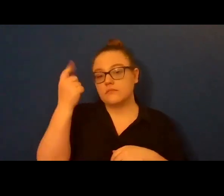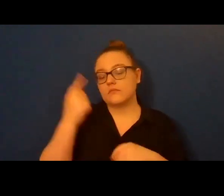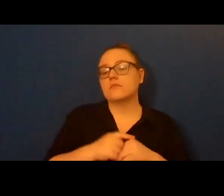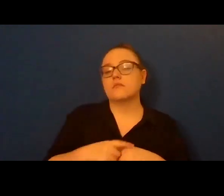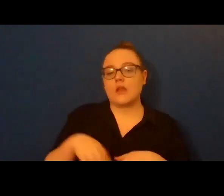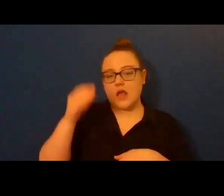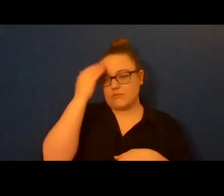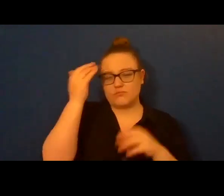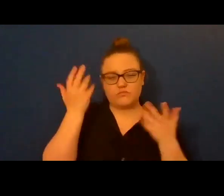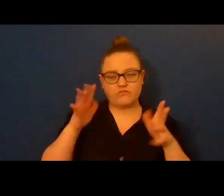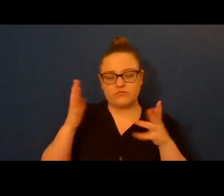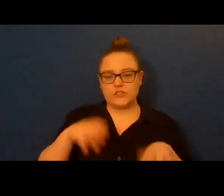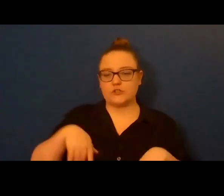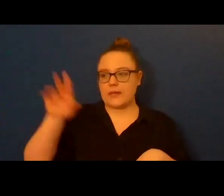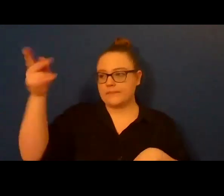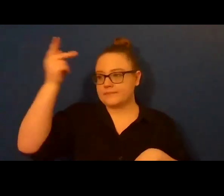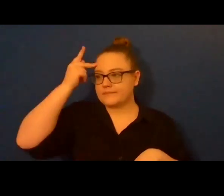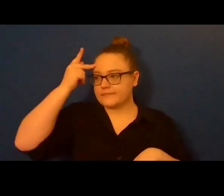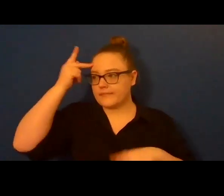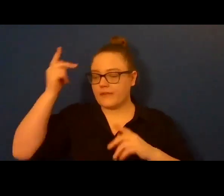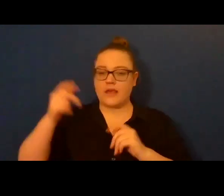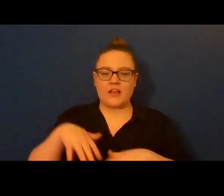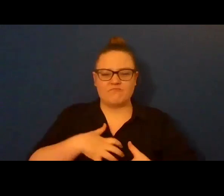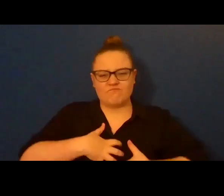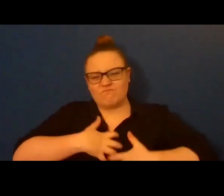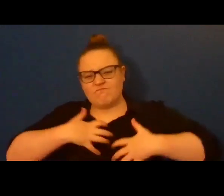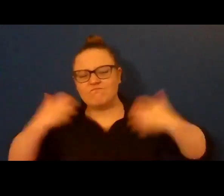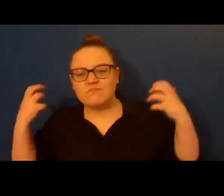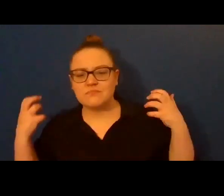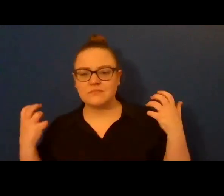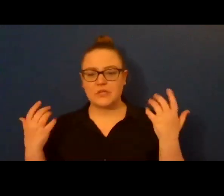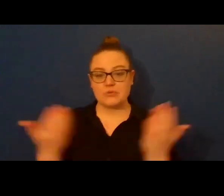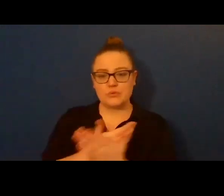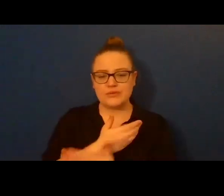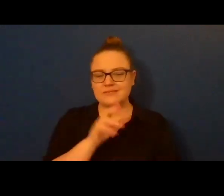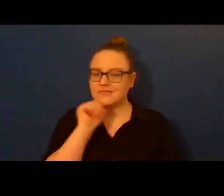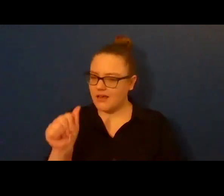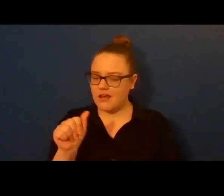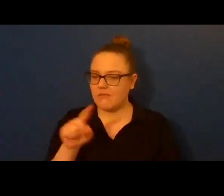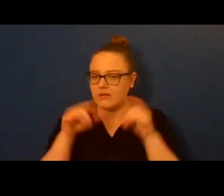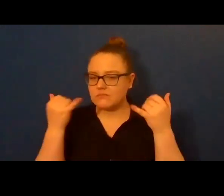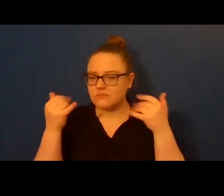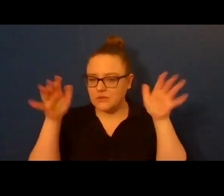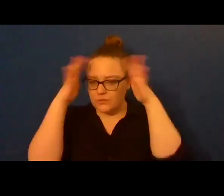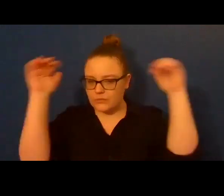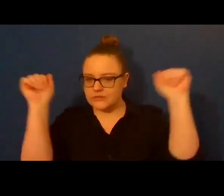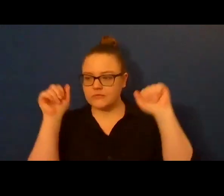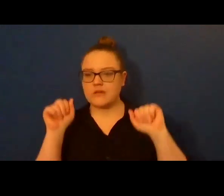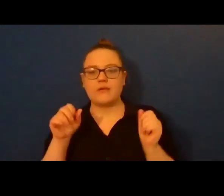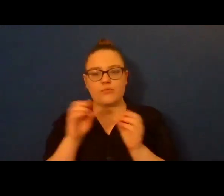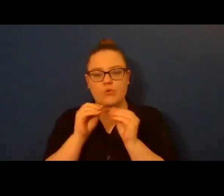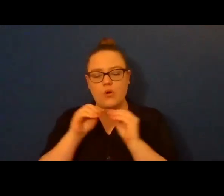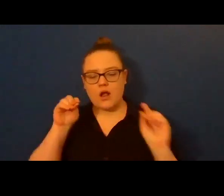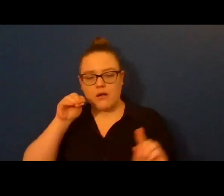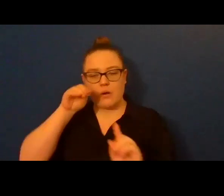current administration have kicked it screaming to the center. There are moments from this time that I will never unsee. Children in